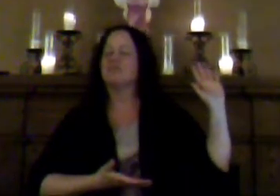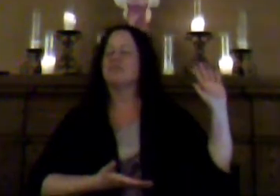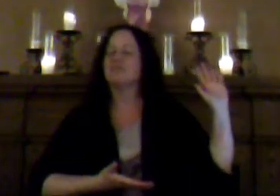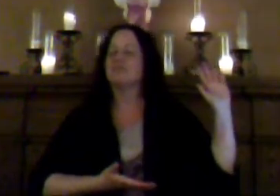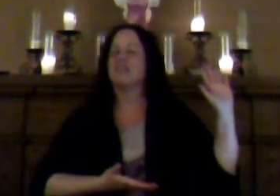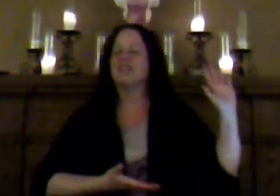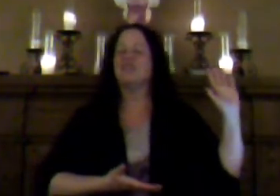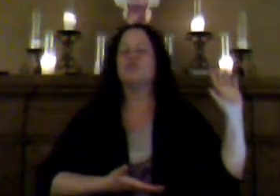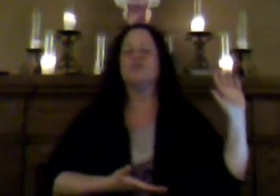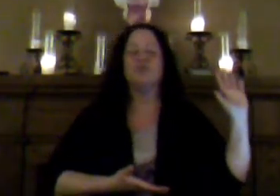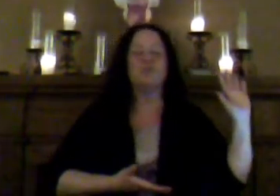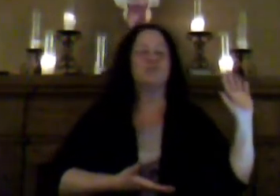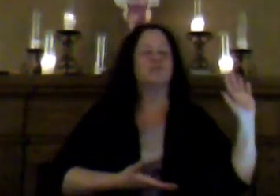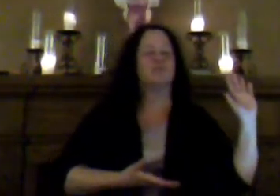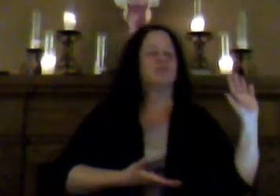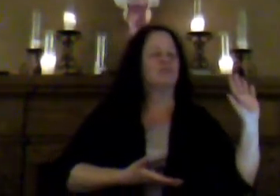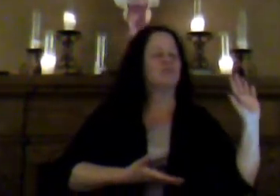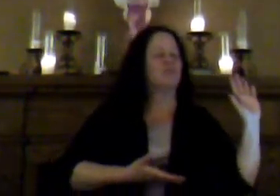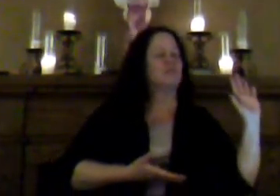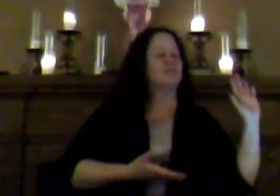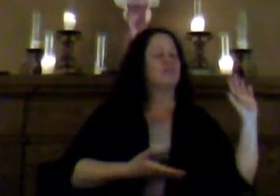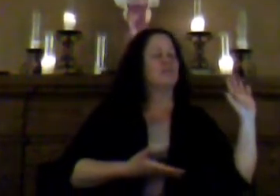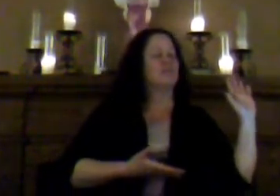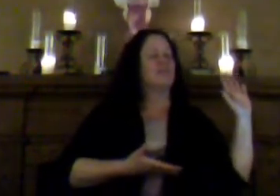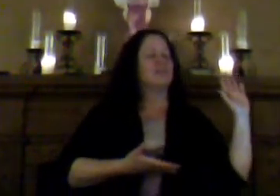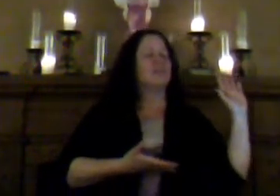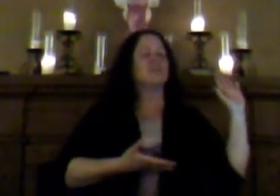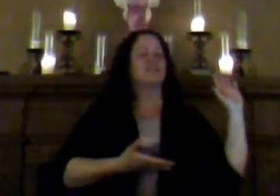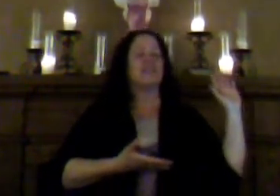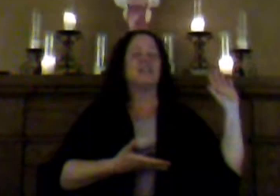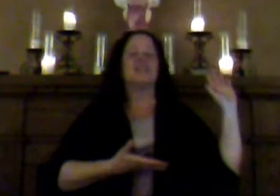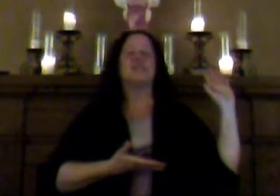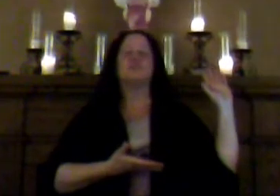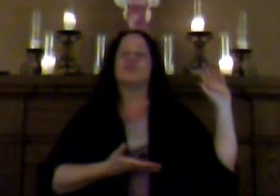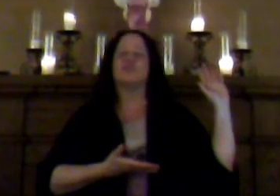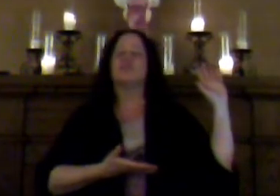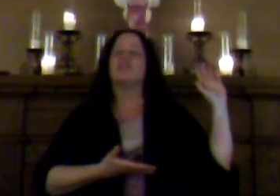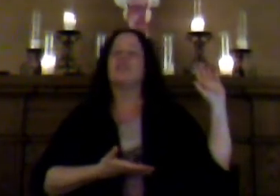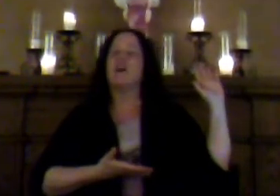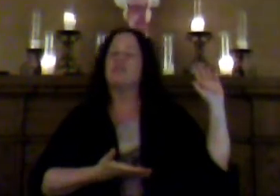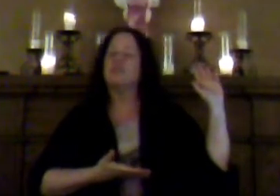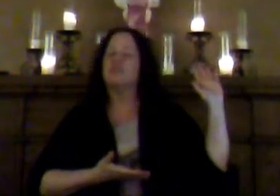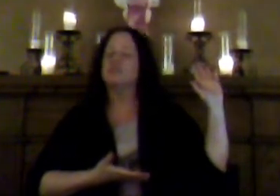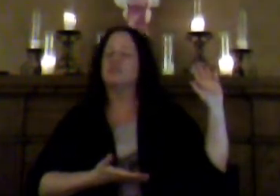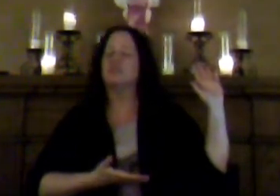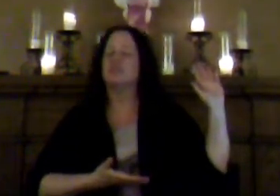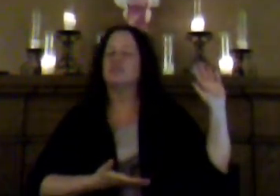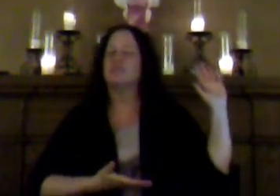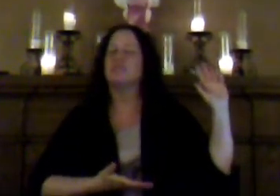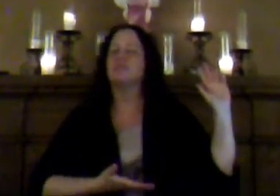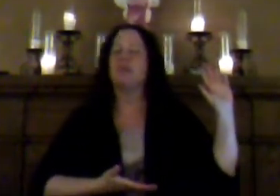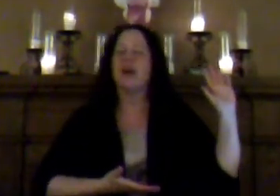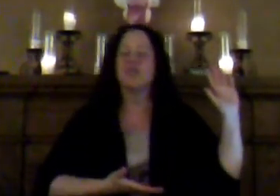And as you do, the need each person love and compassion.